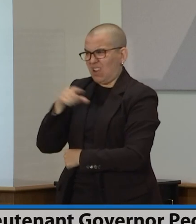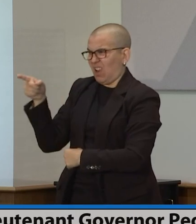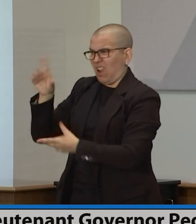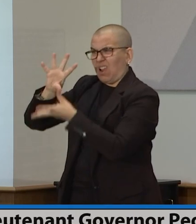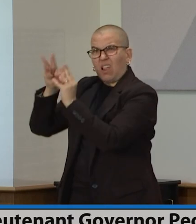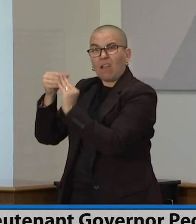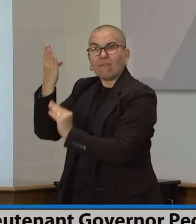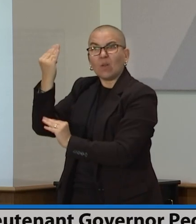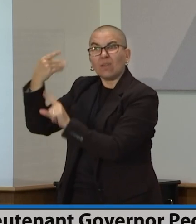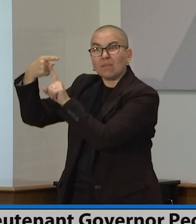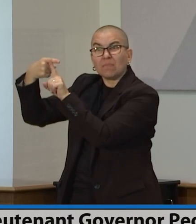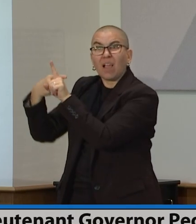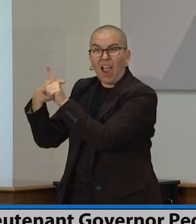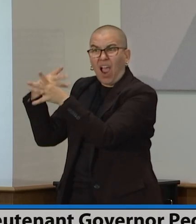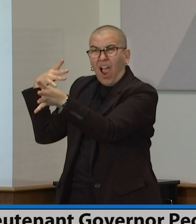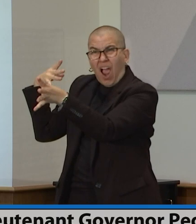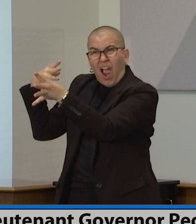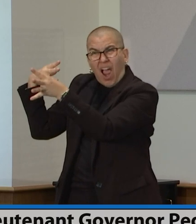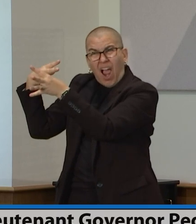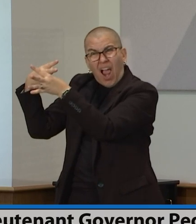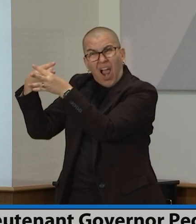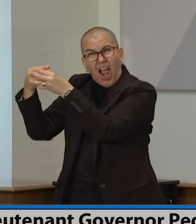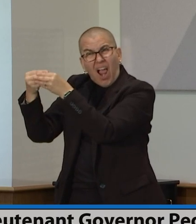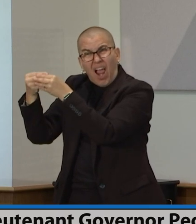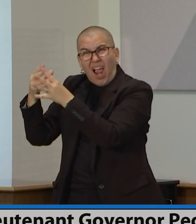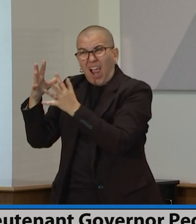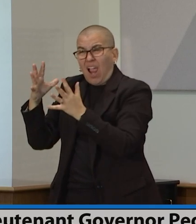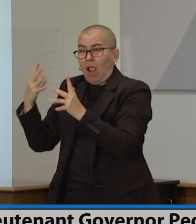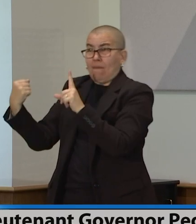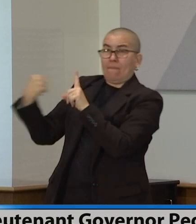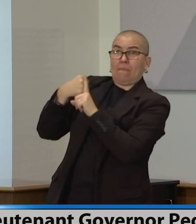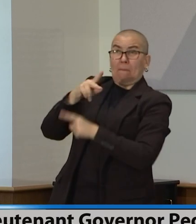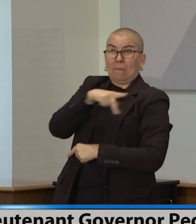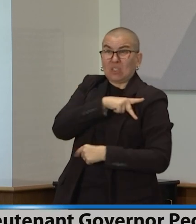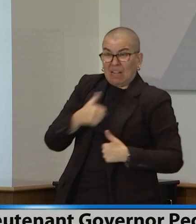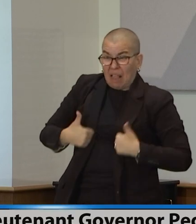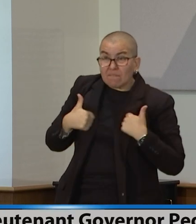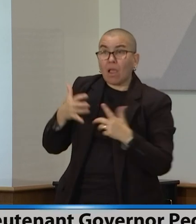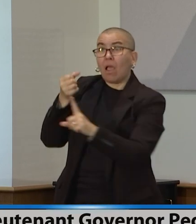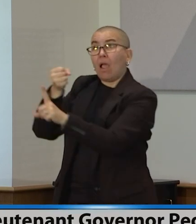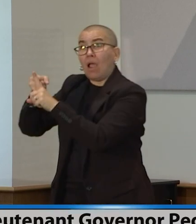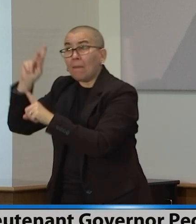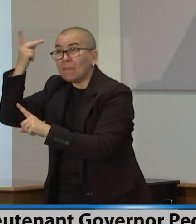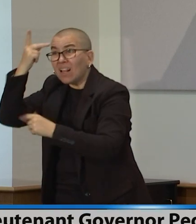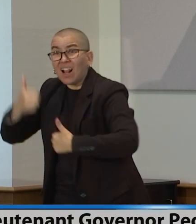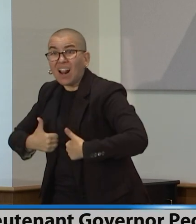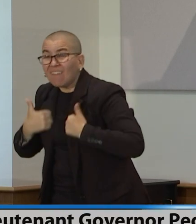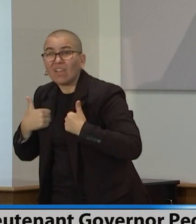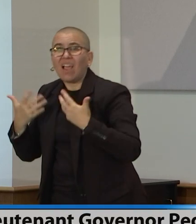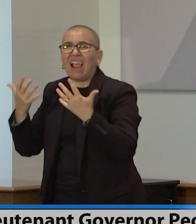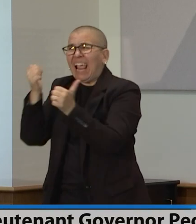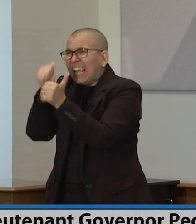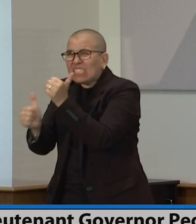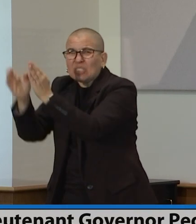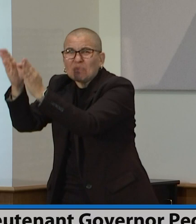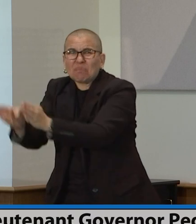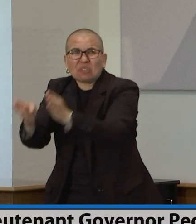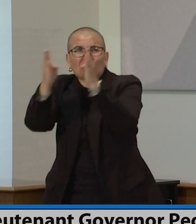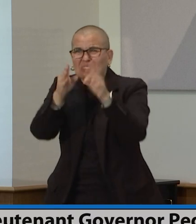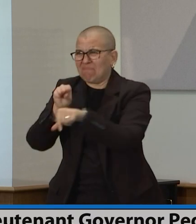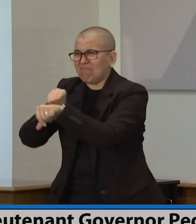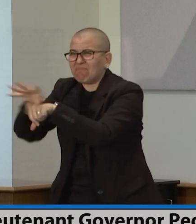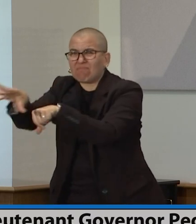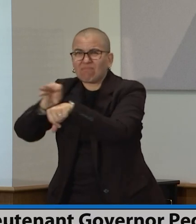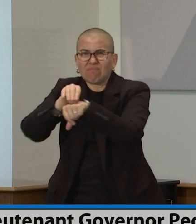and personally. Everyone has felt the impact, but we haven't all felt it equally. And as we